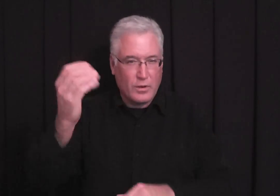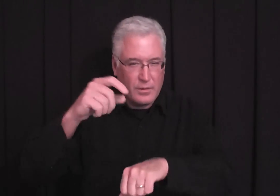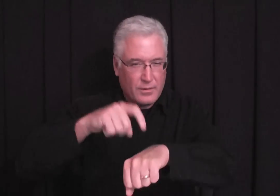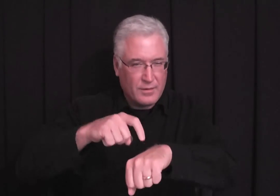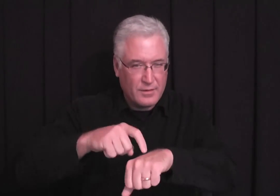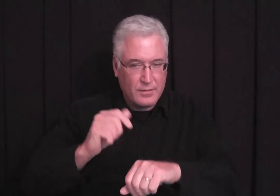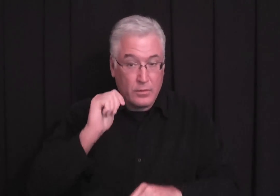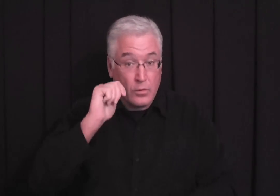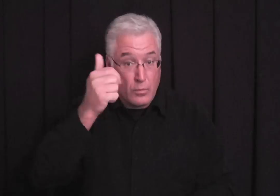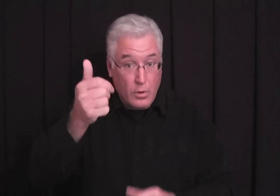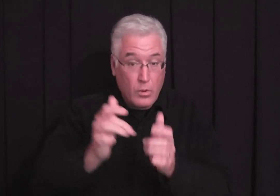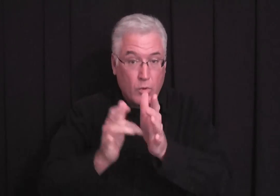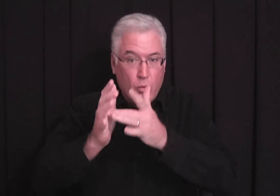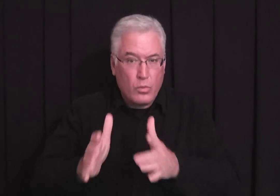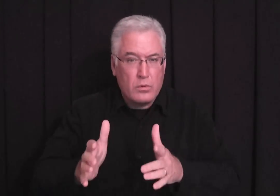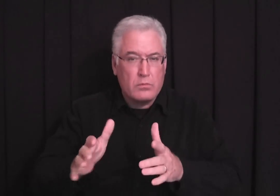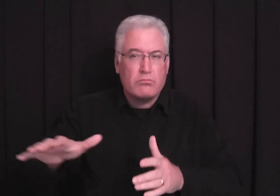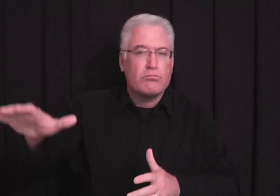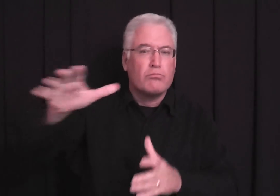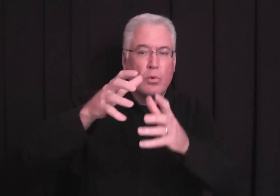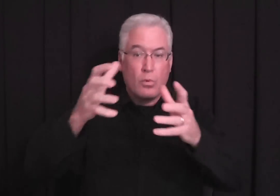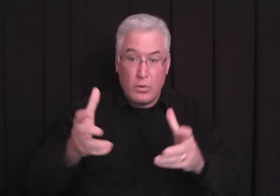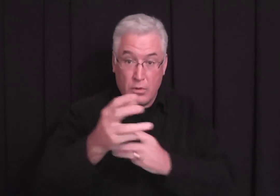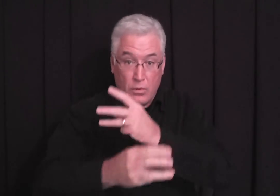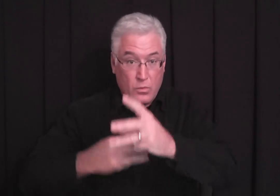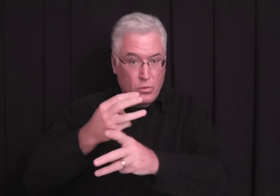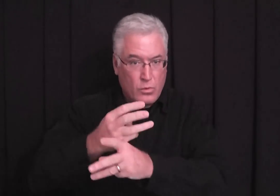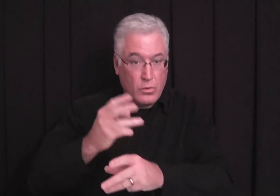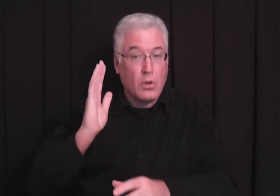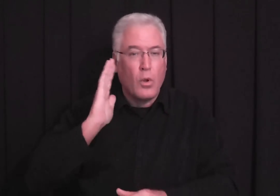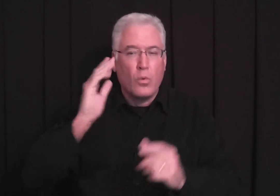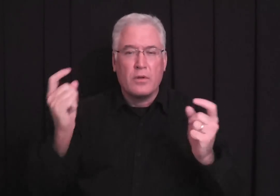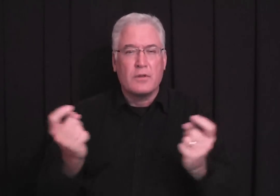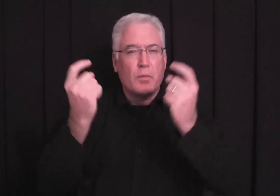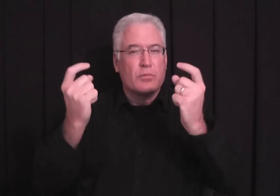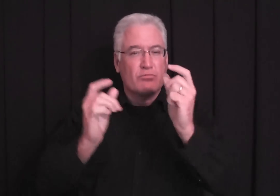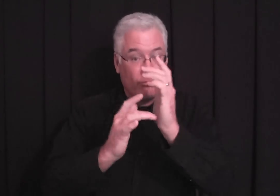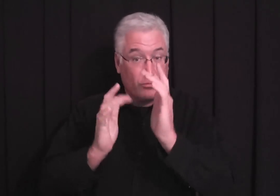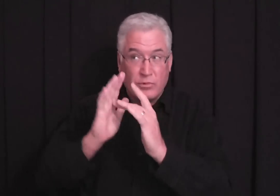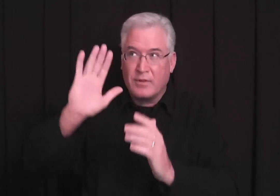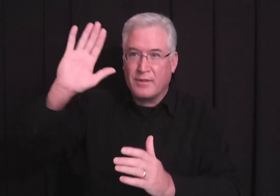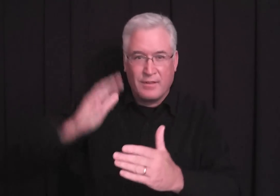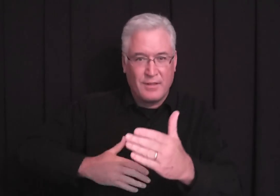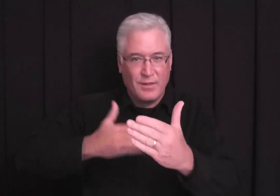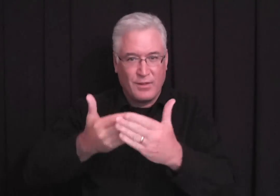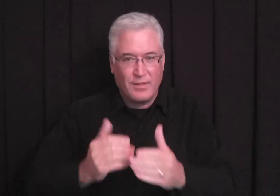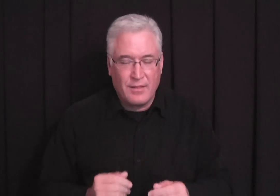It's Christmas time. People all over the world are celebrating Jesus' birth.